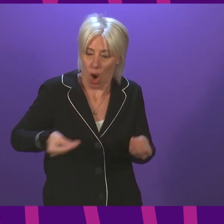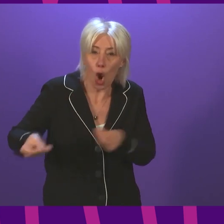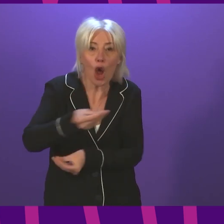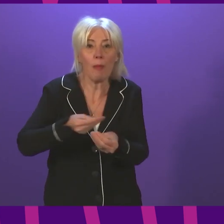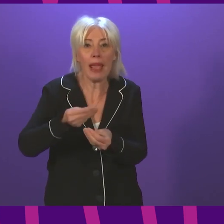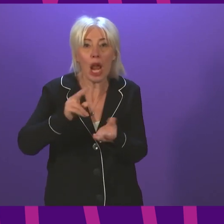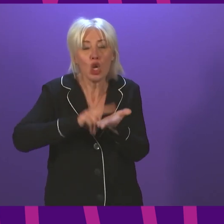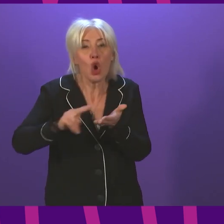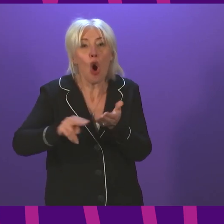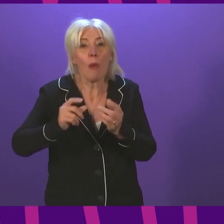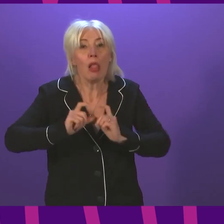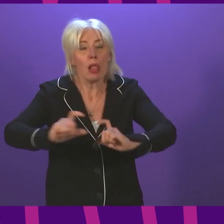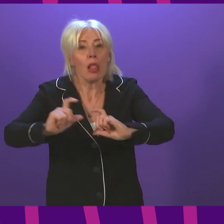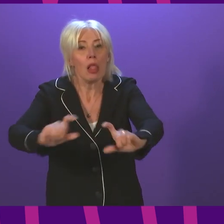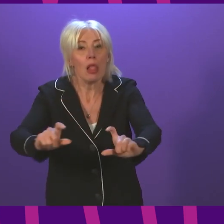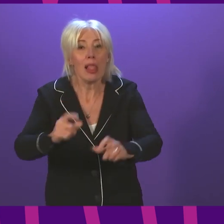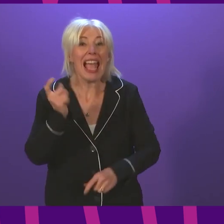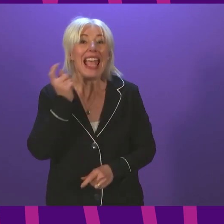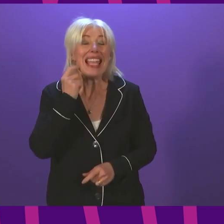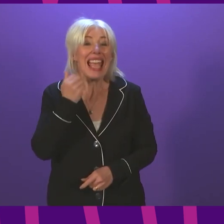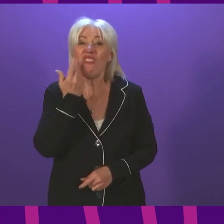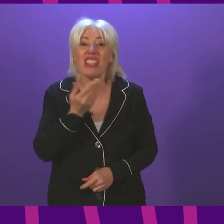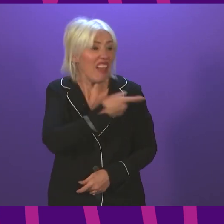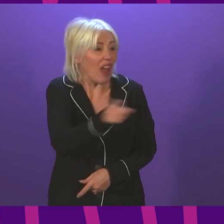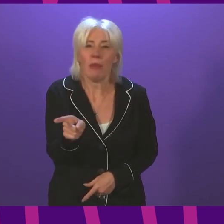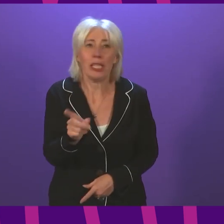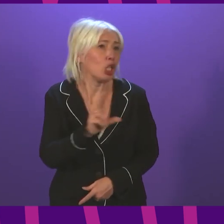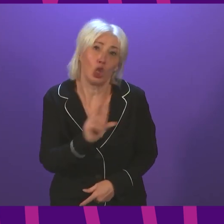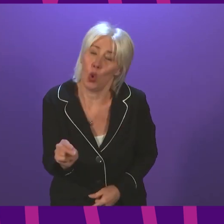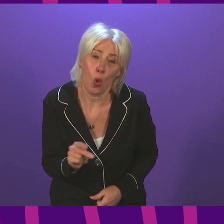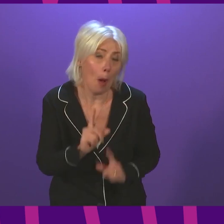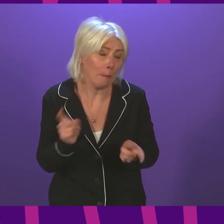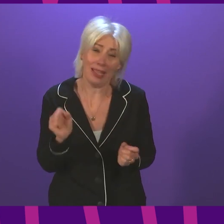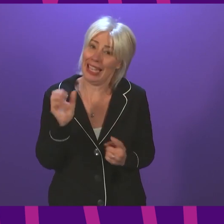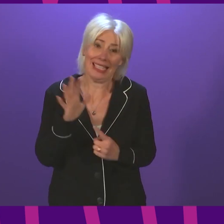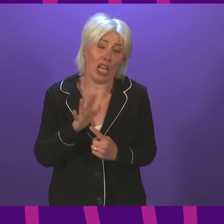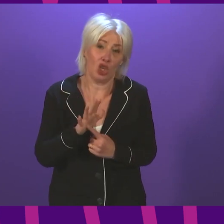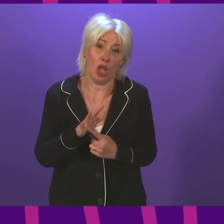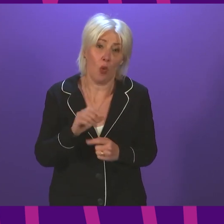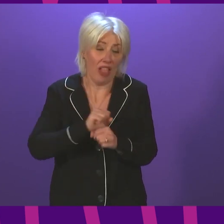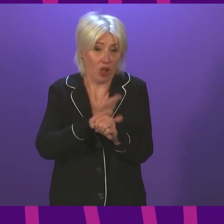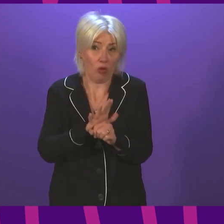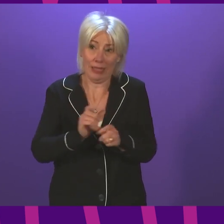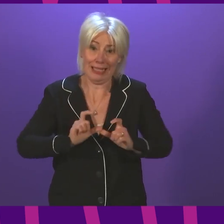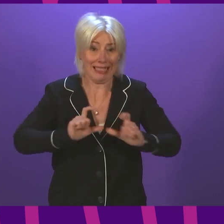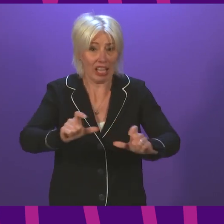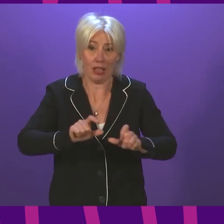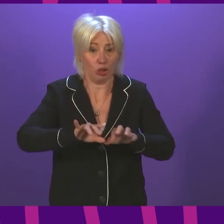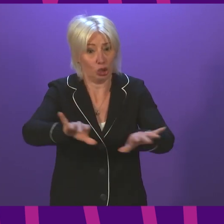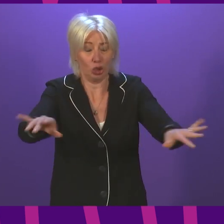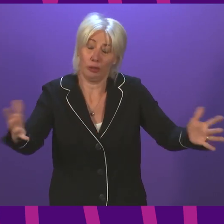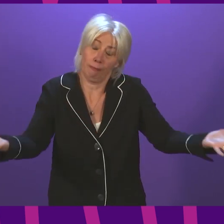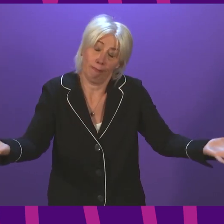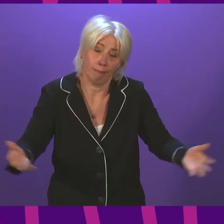possible. Is that easy every single day for anybody? No, it's not. But I'm afraid it is essential while this virus continues to circulate as it is.